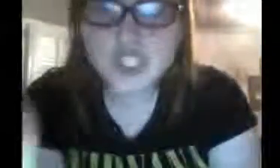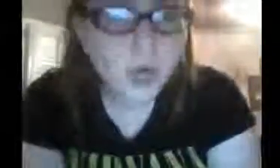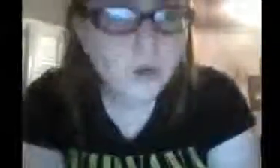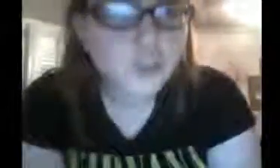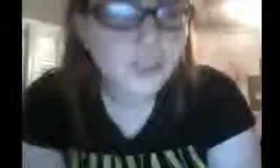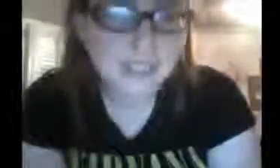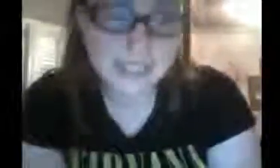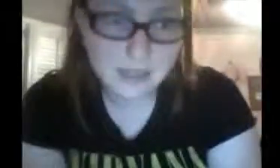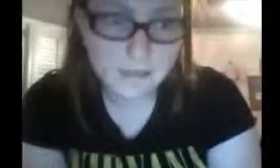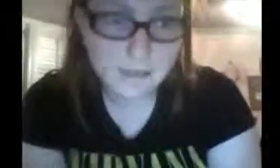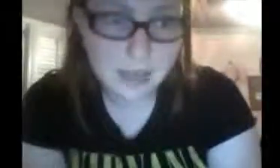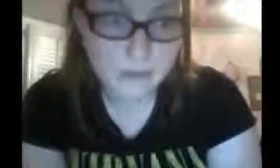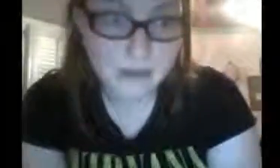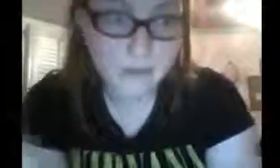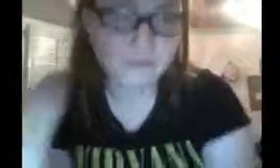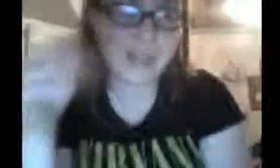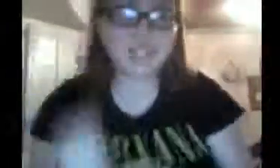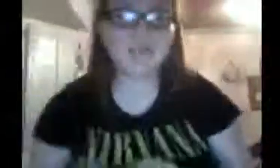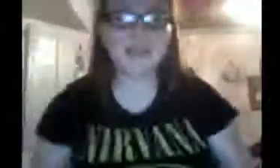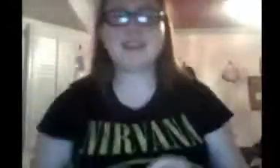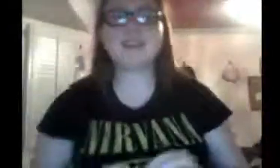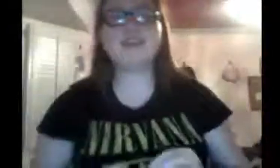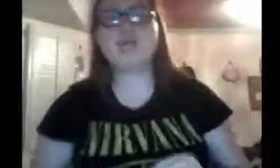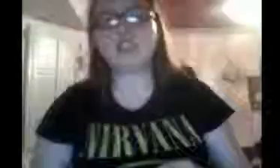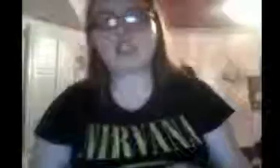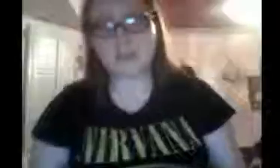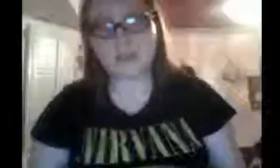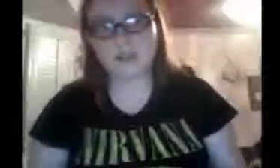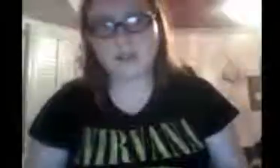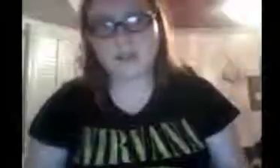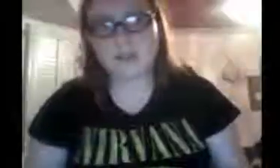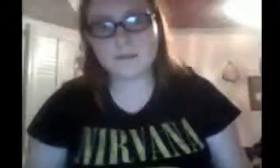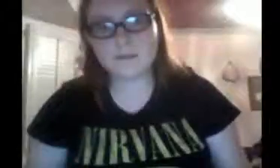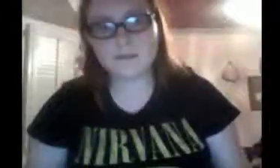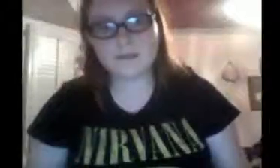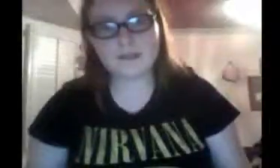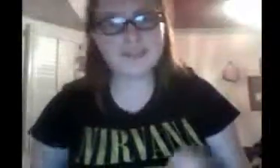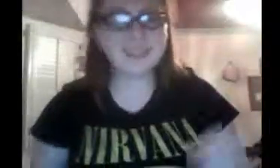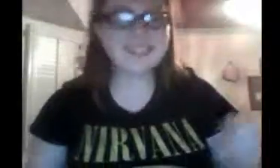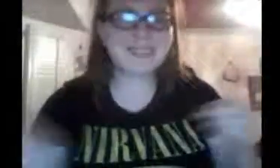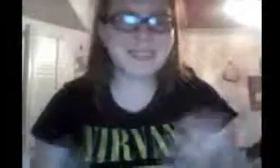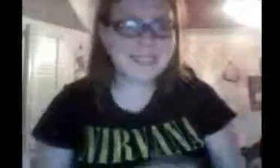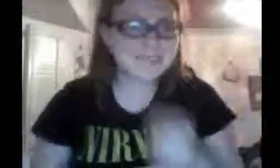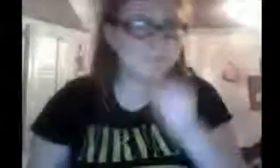show should make a reboot. They should make a continuation. Because this is...